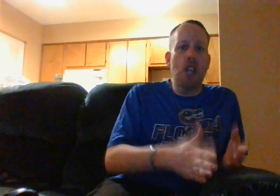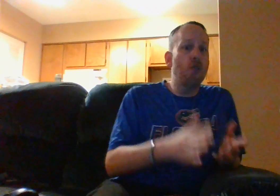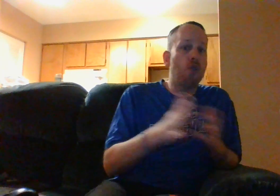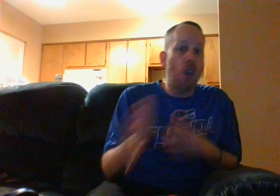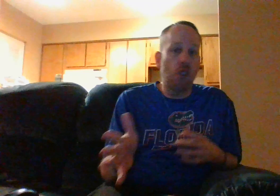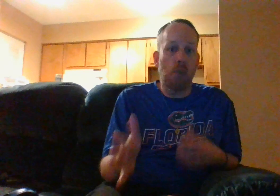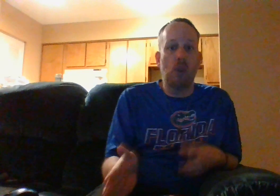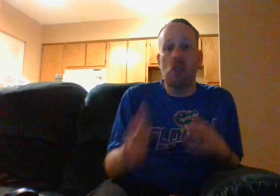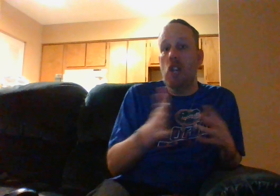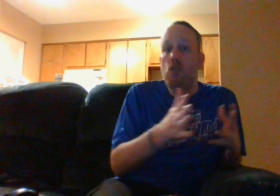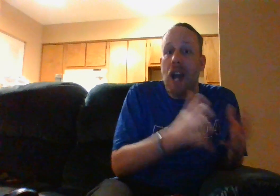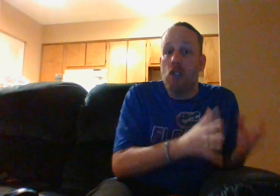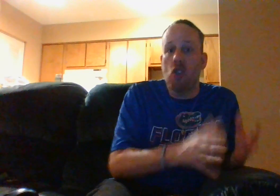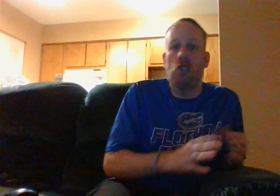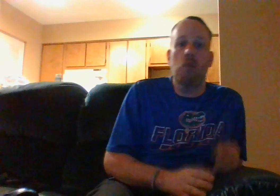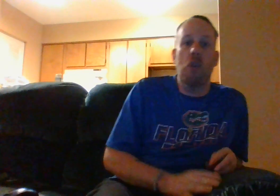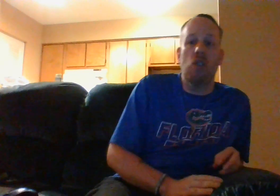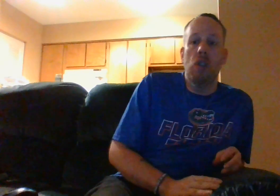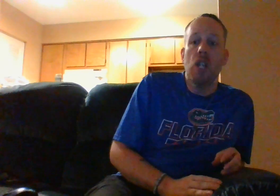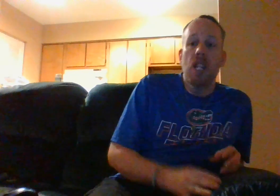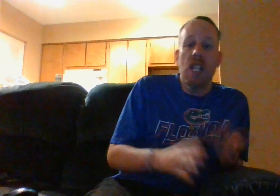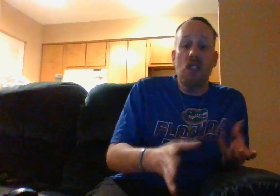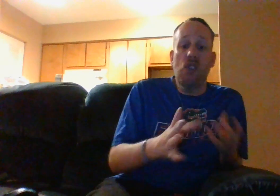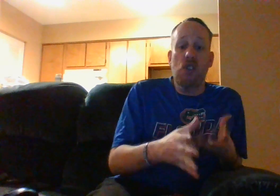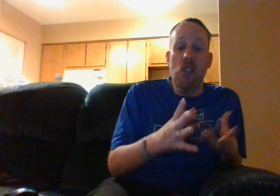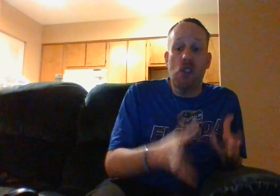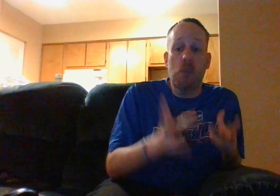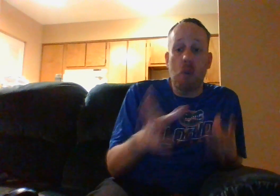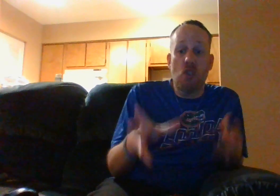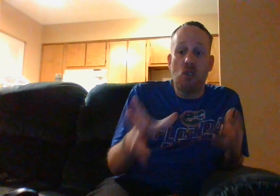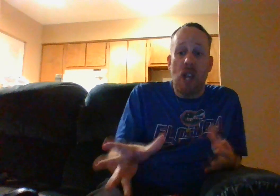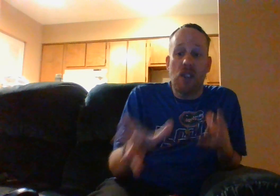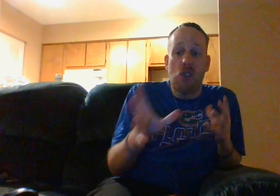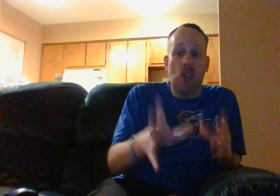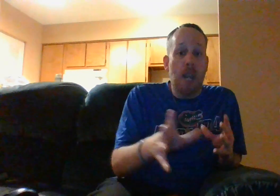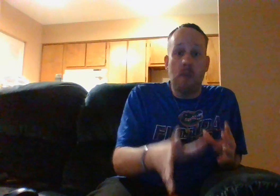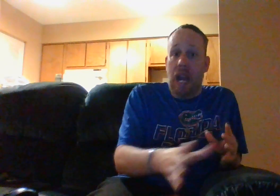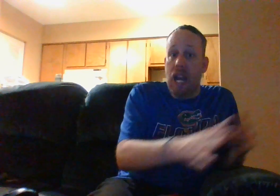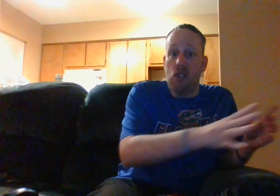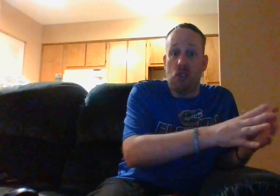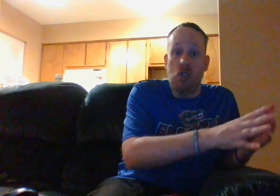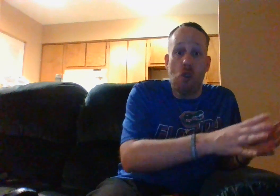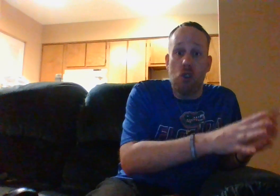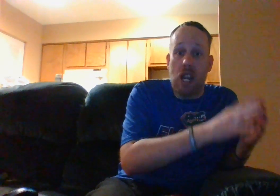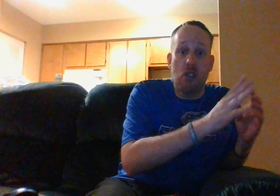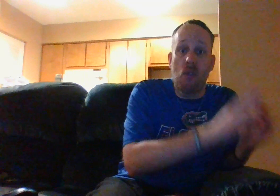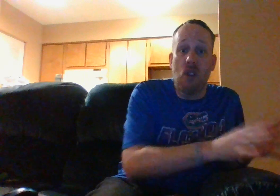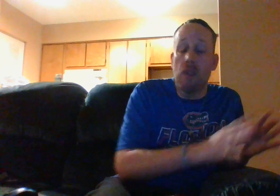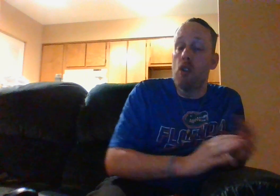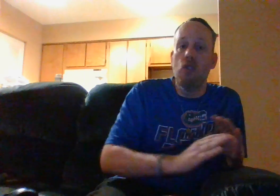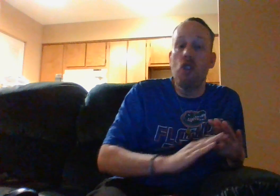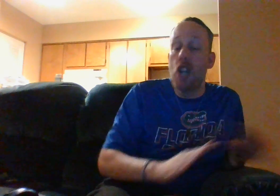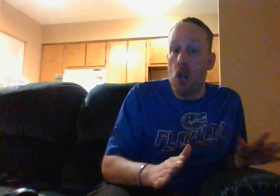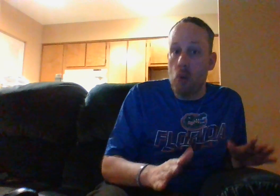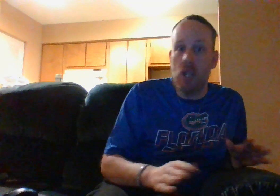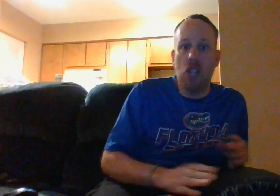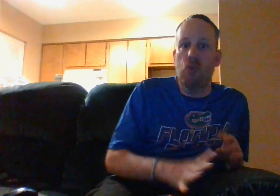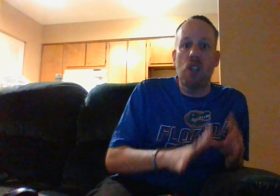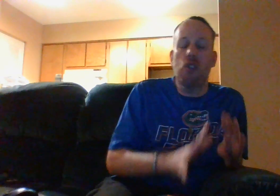can you trust this person can you not trust this person is this is this person like the same as you know as your friend no it's really